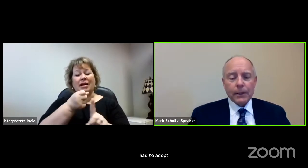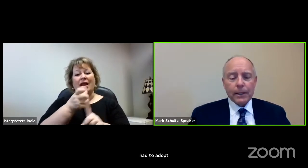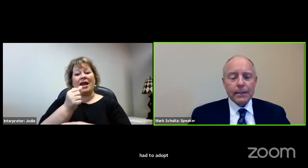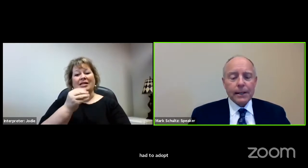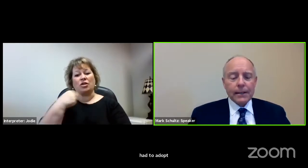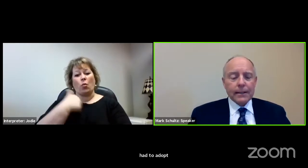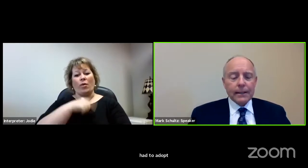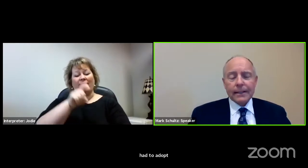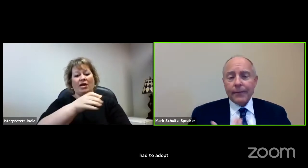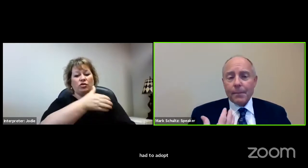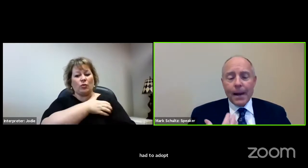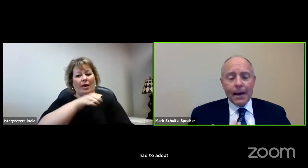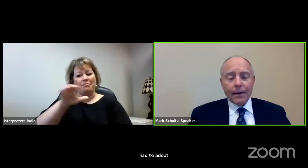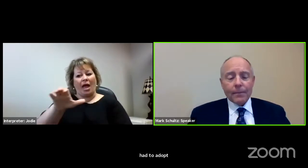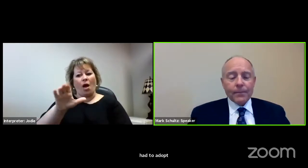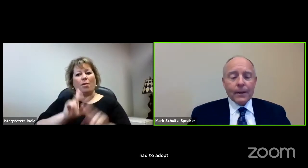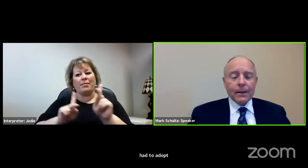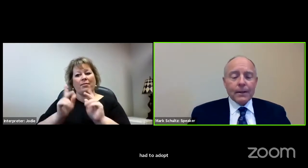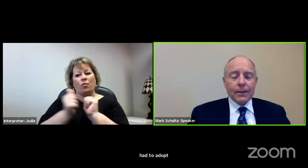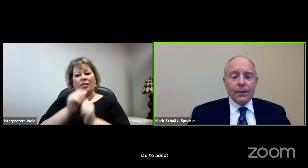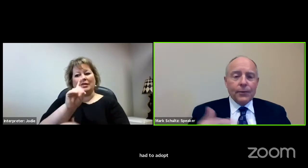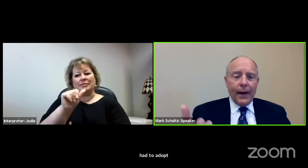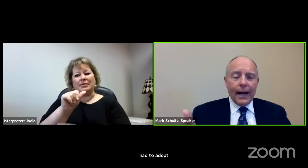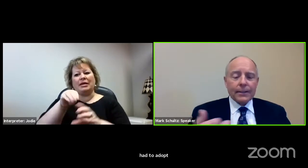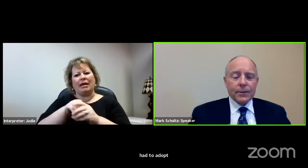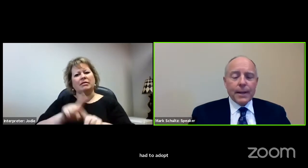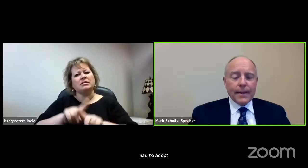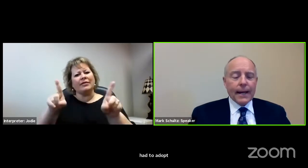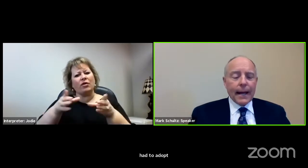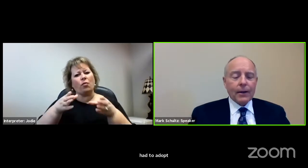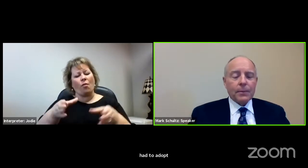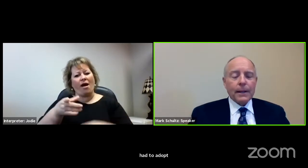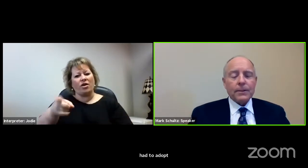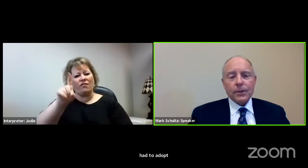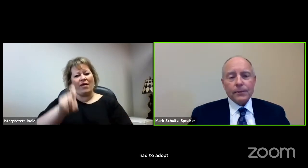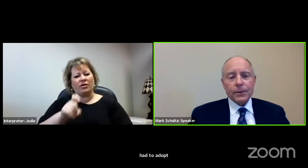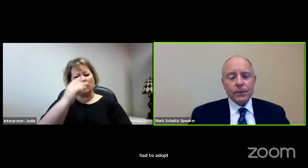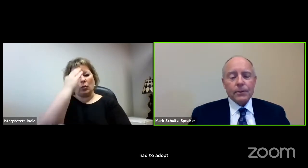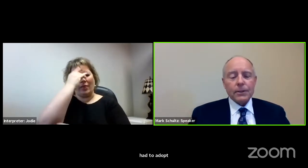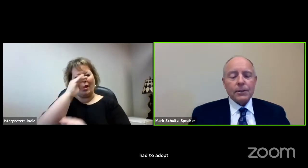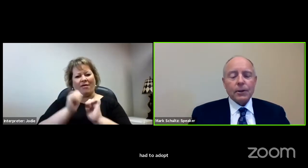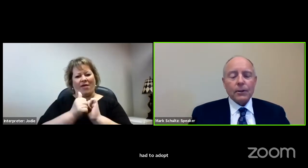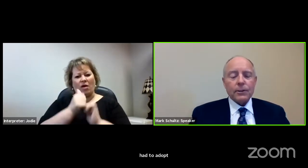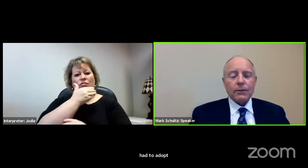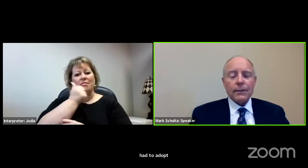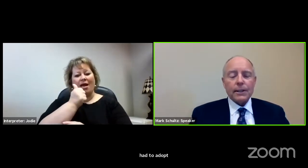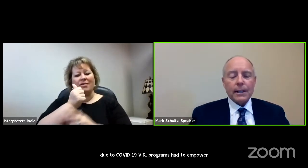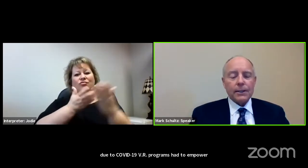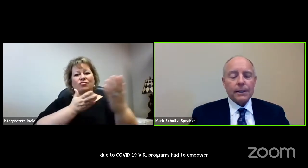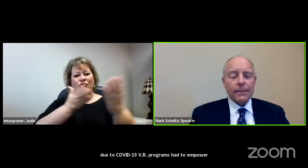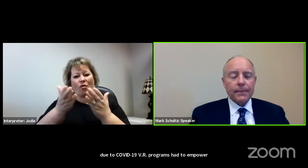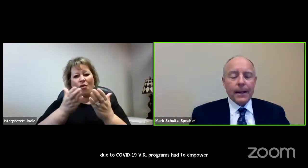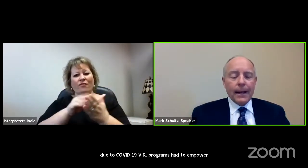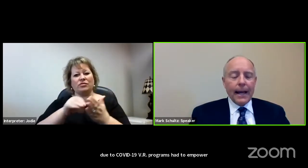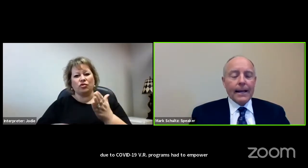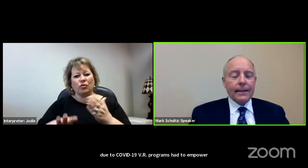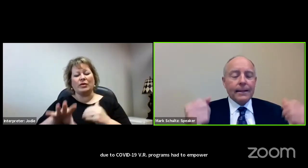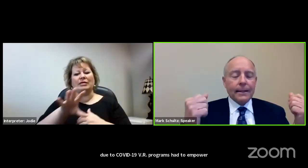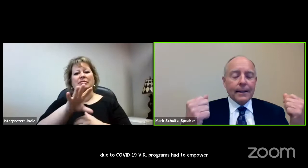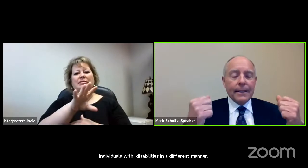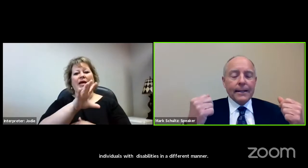with disabilities in a different manner. You've had to rethink how to best serve students and adults across the country